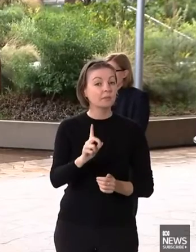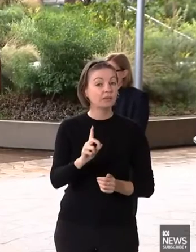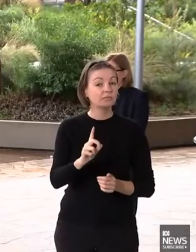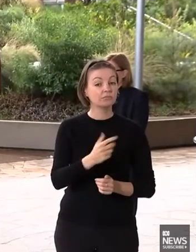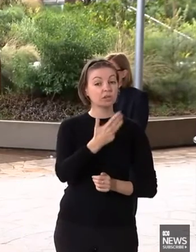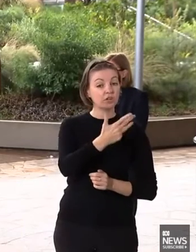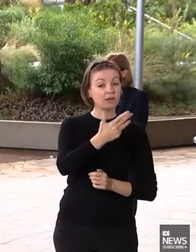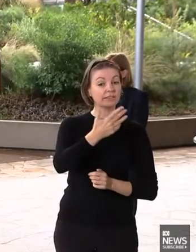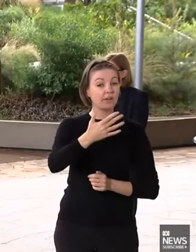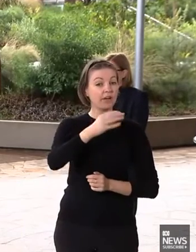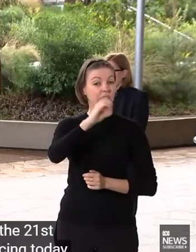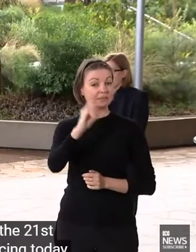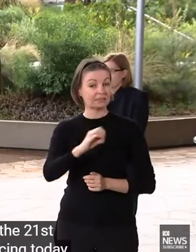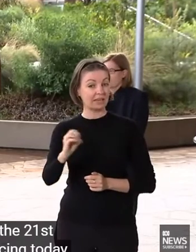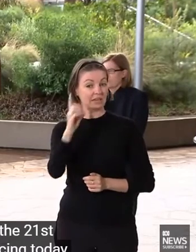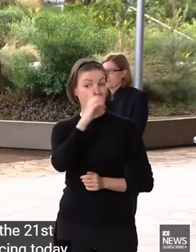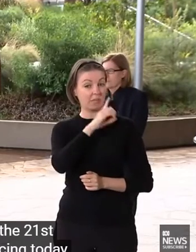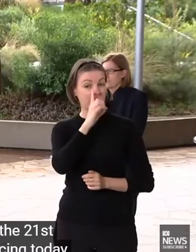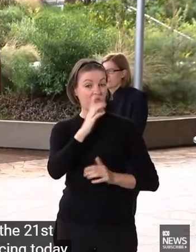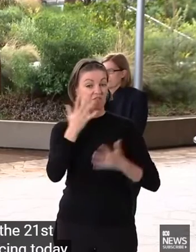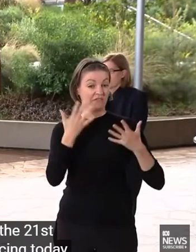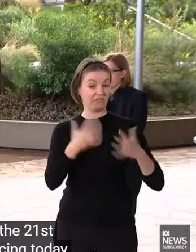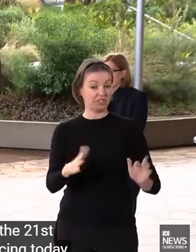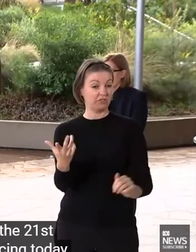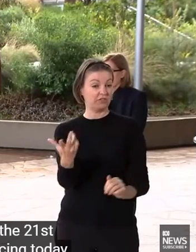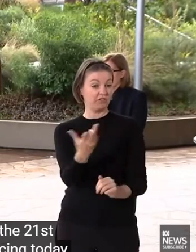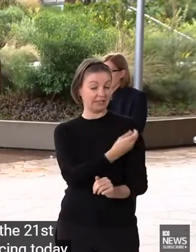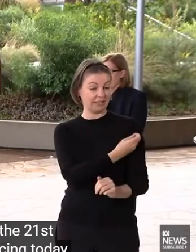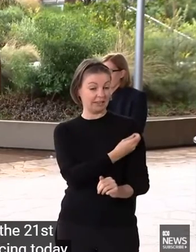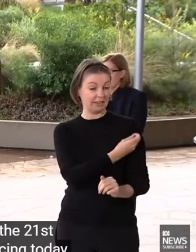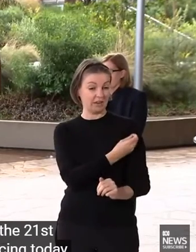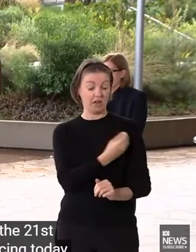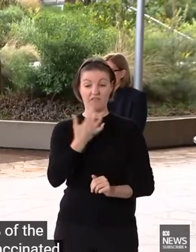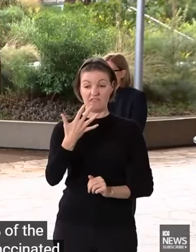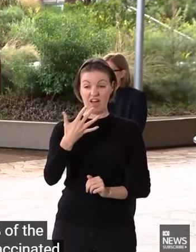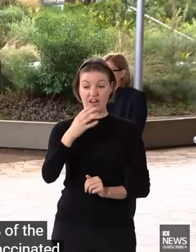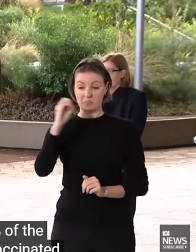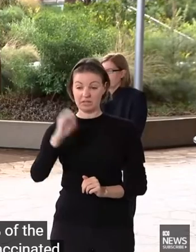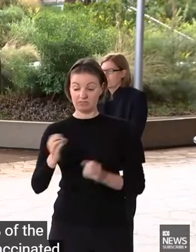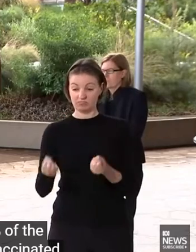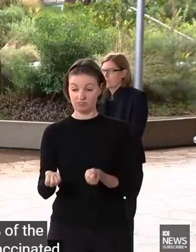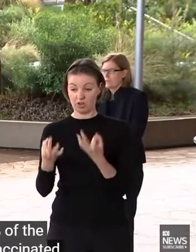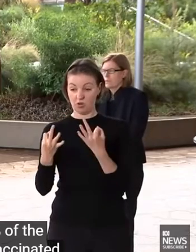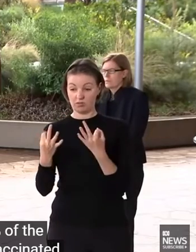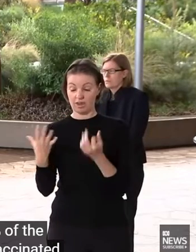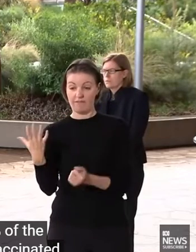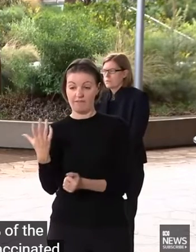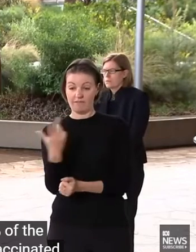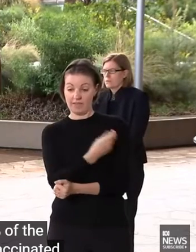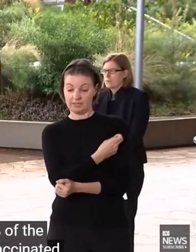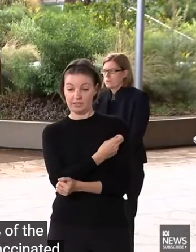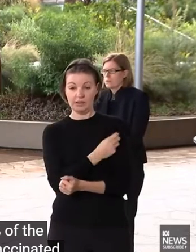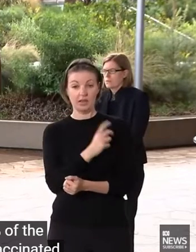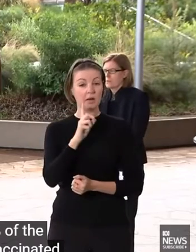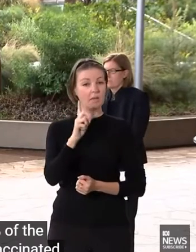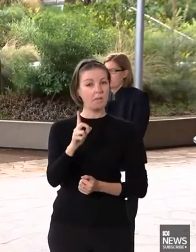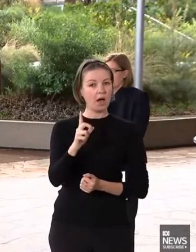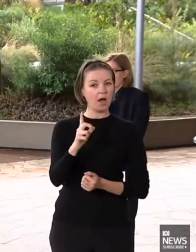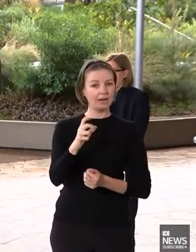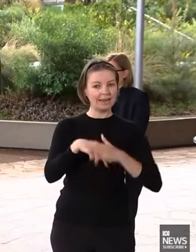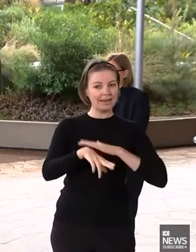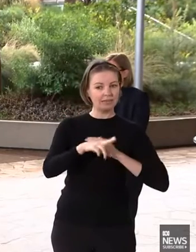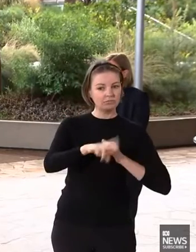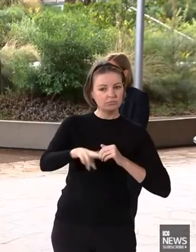95% of the population who are vaccinated and 5% who are not, and yet you've got almost half of the unvaccinated sitting